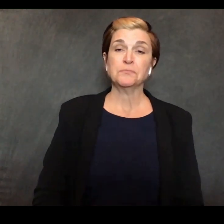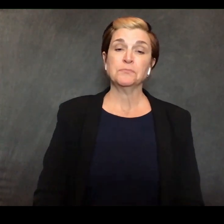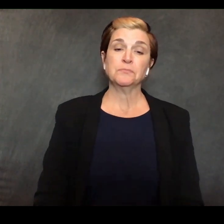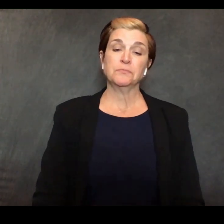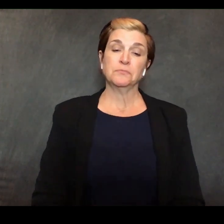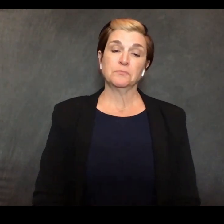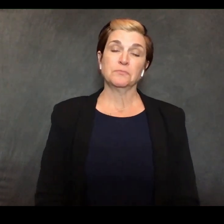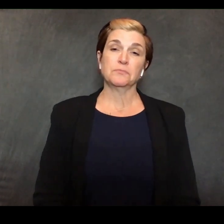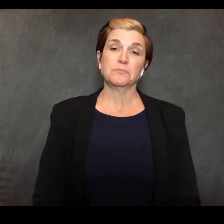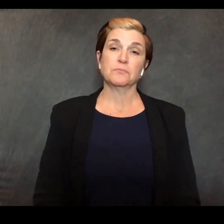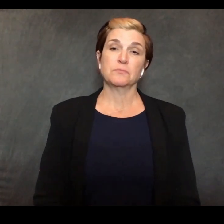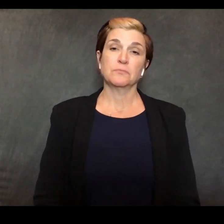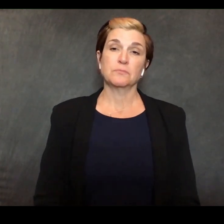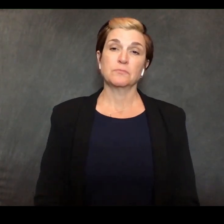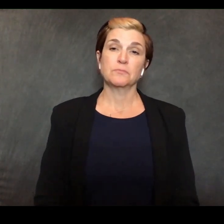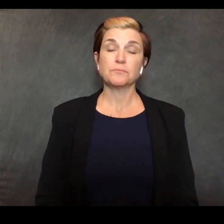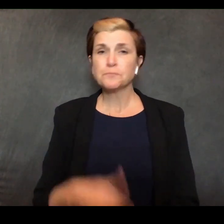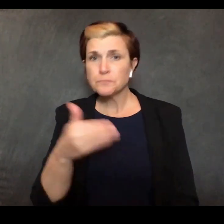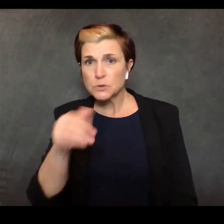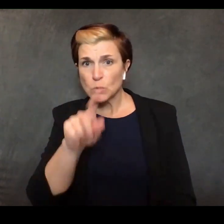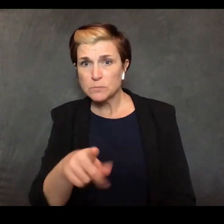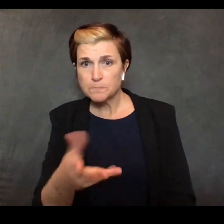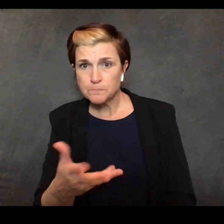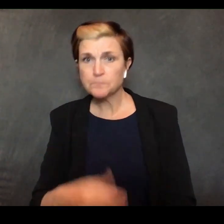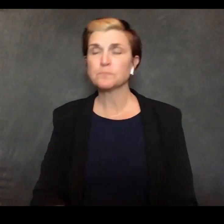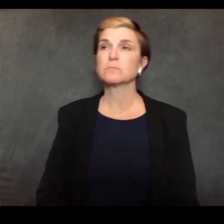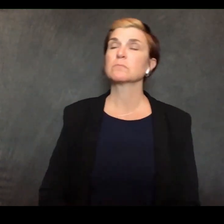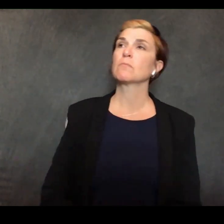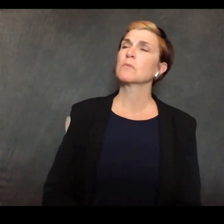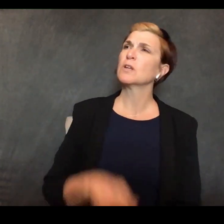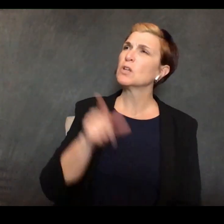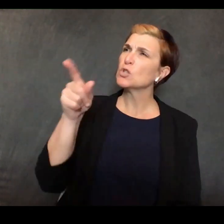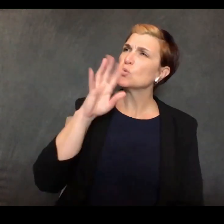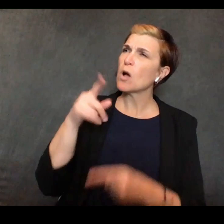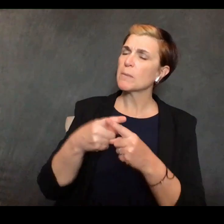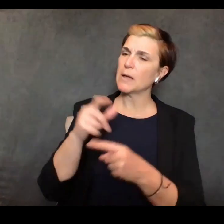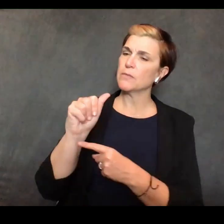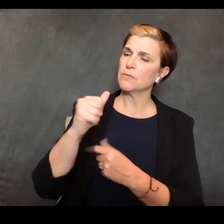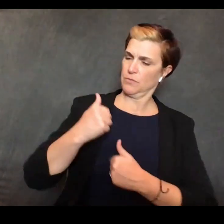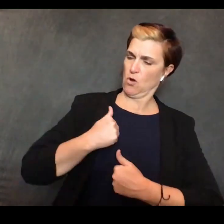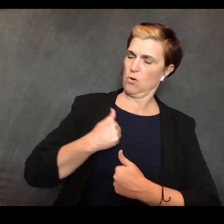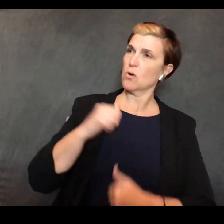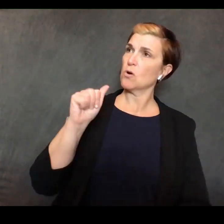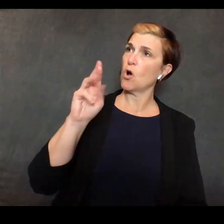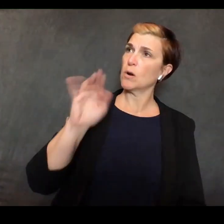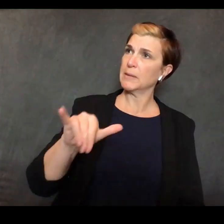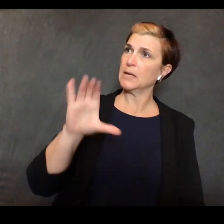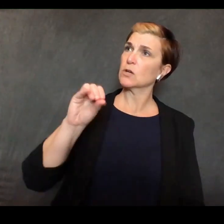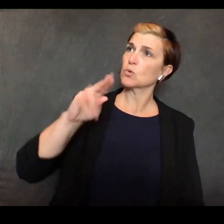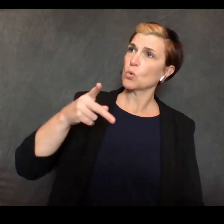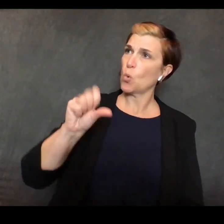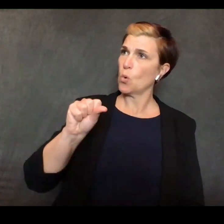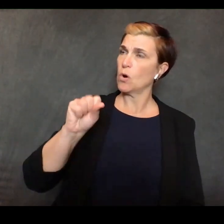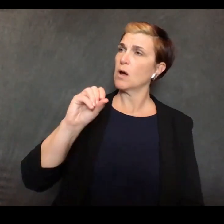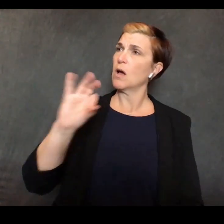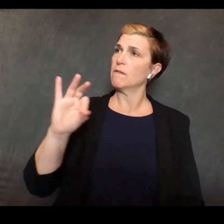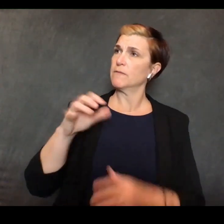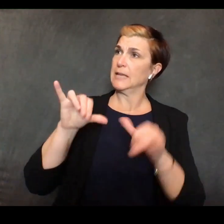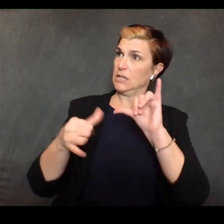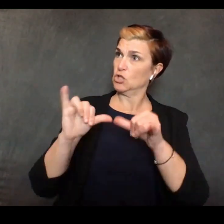uh... john go ahead mr president you mentioned the army corps of engineers right you've had a conversation with governor cuomo he believes that new york is going to run